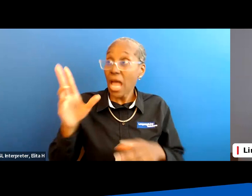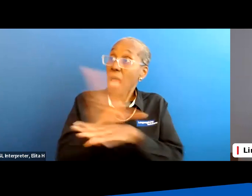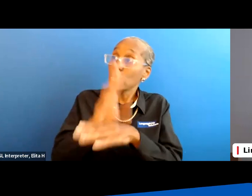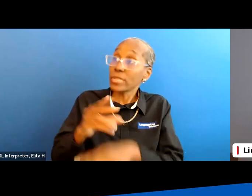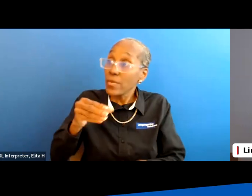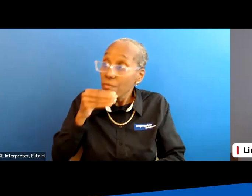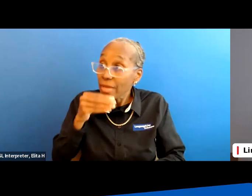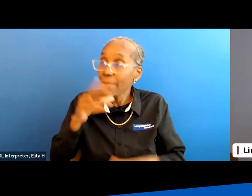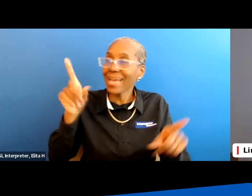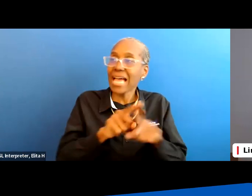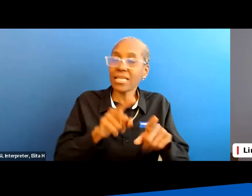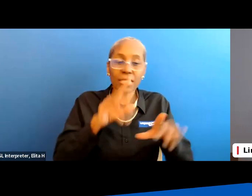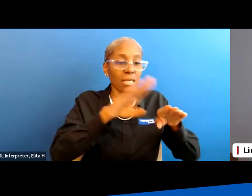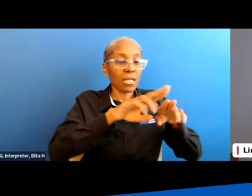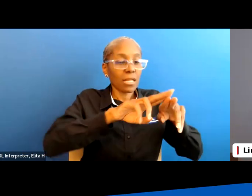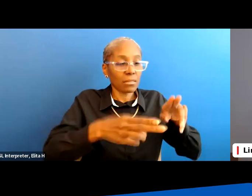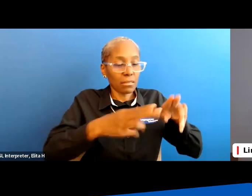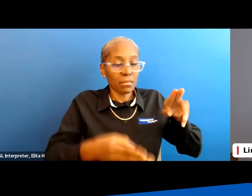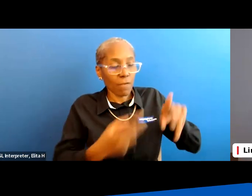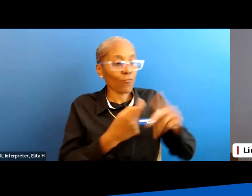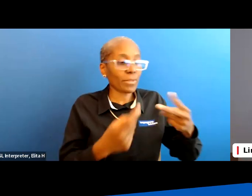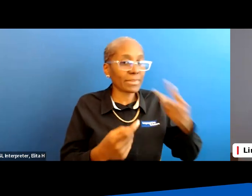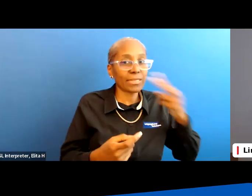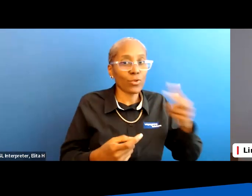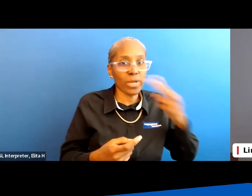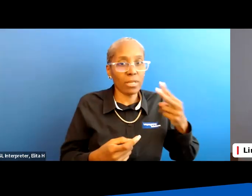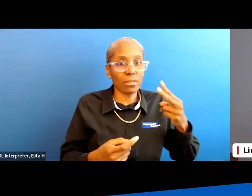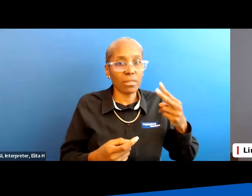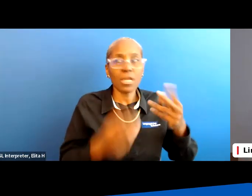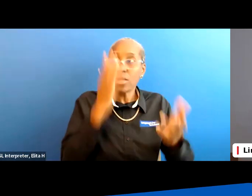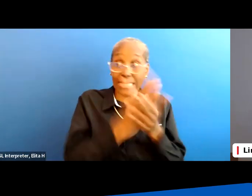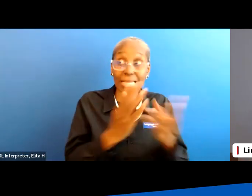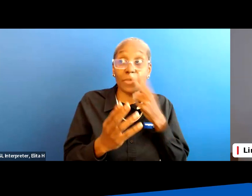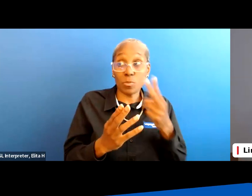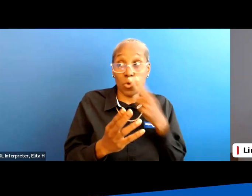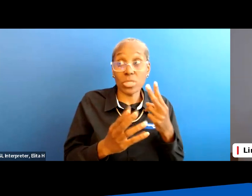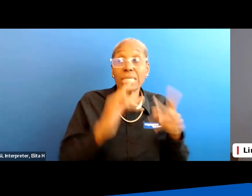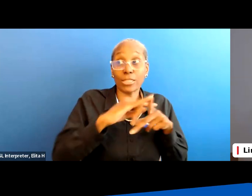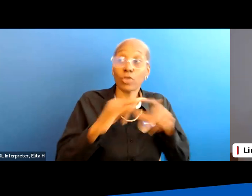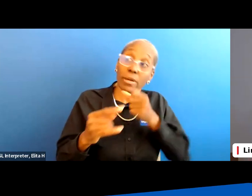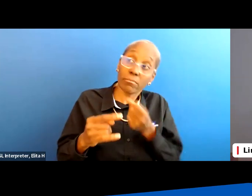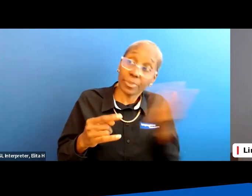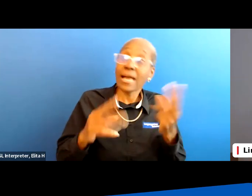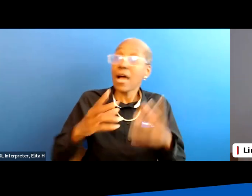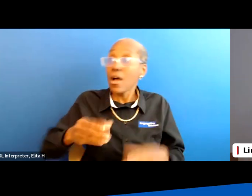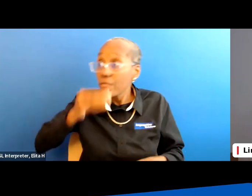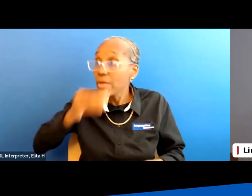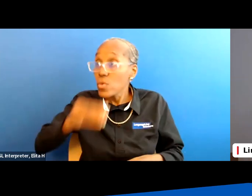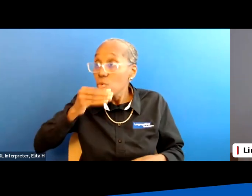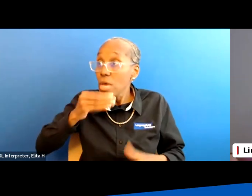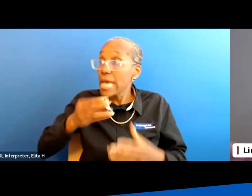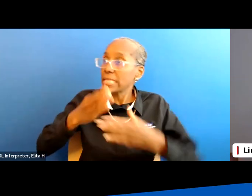vape as a step down from cigarette smoking so i've stopped cigarette smoking and i'm vaping just as an